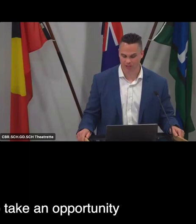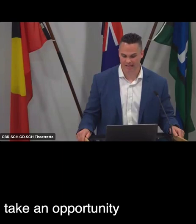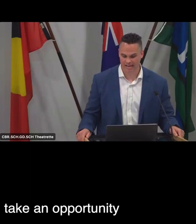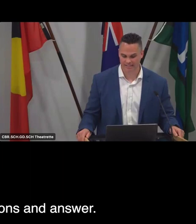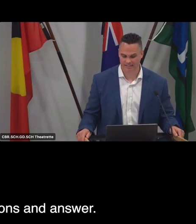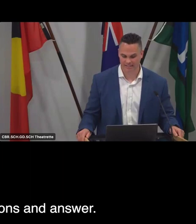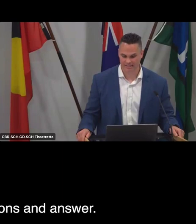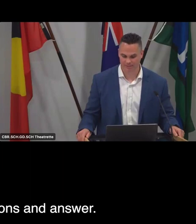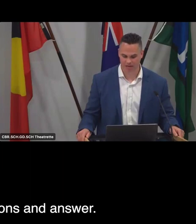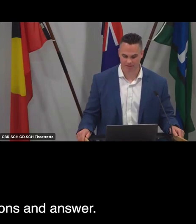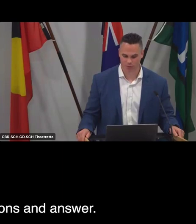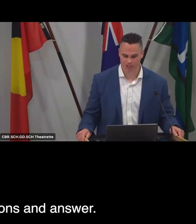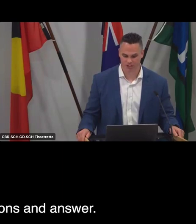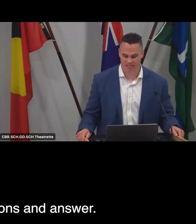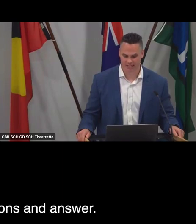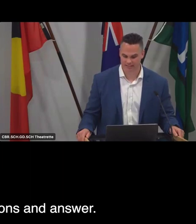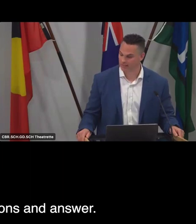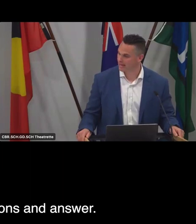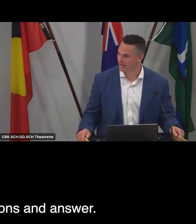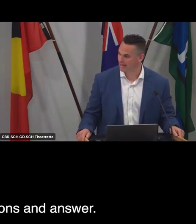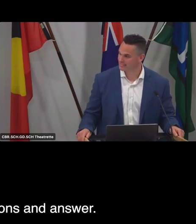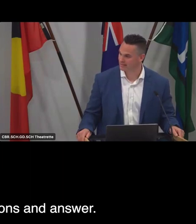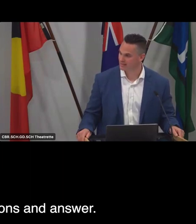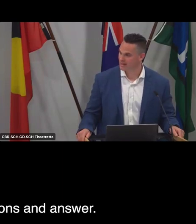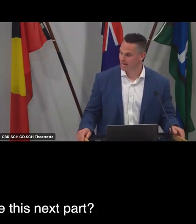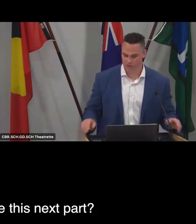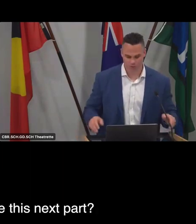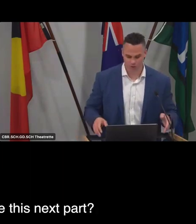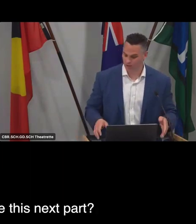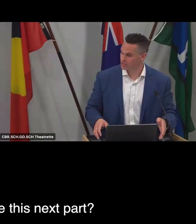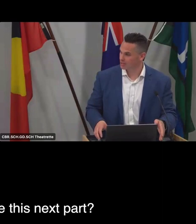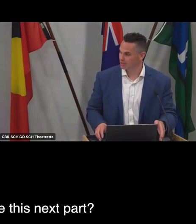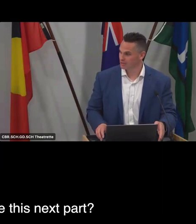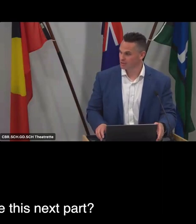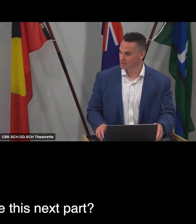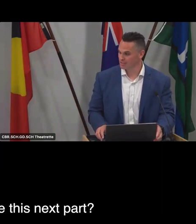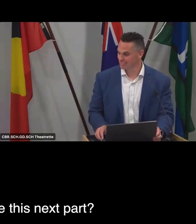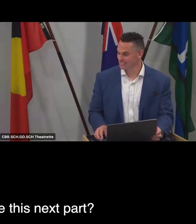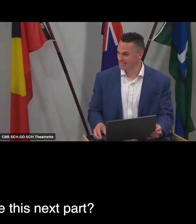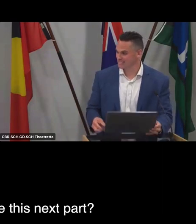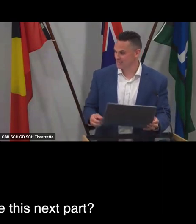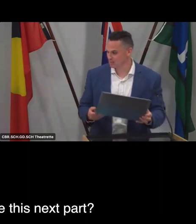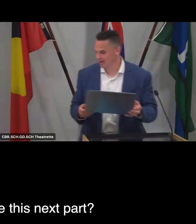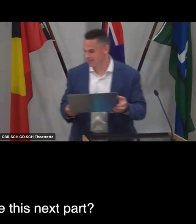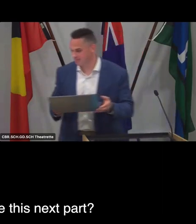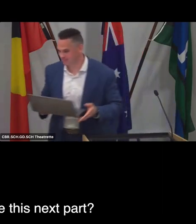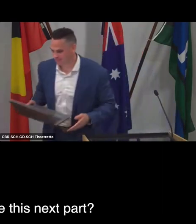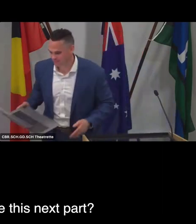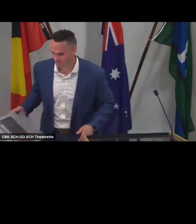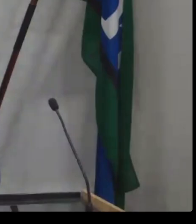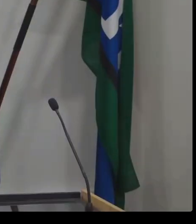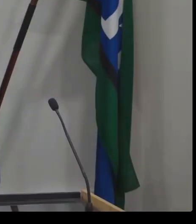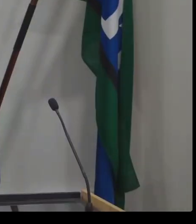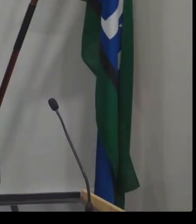take an opportunity to answer these as part of questions and answer. Andrew, would you like to facilitate this next part?